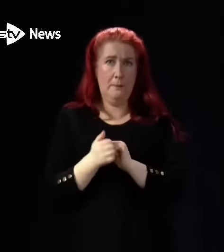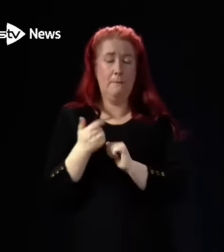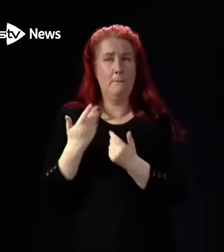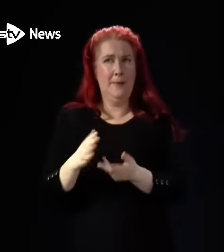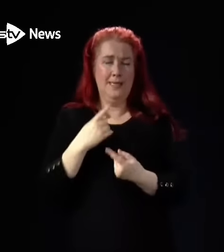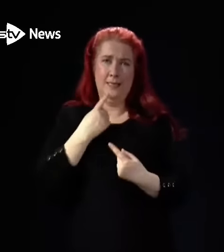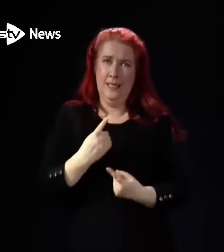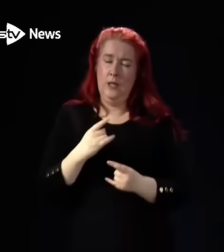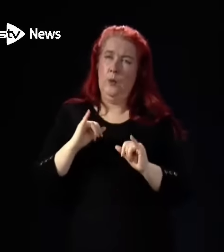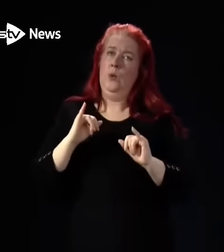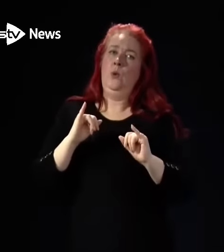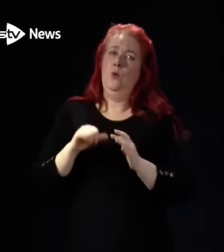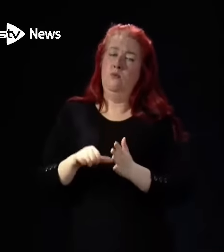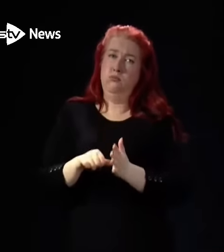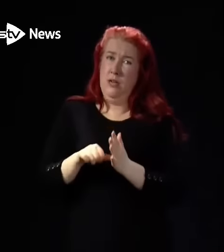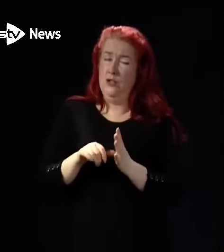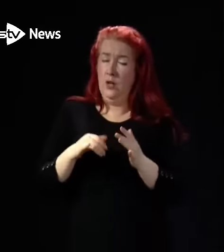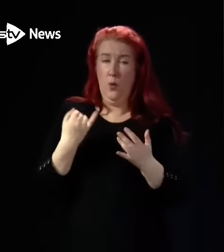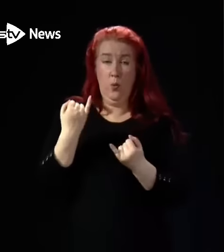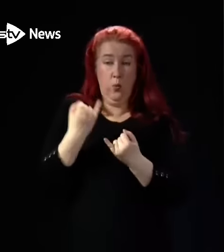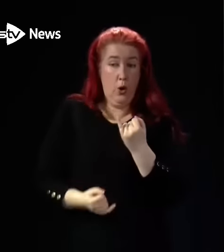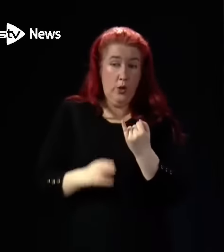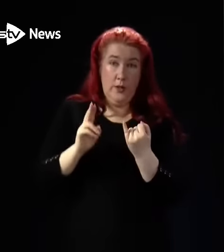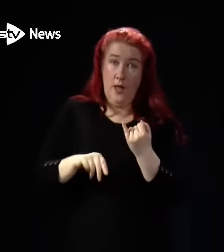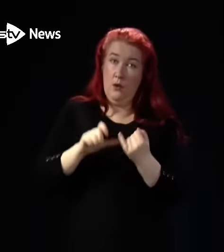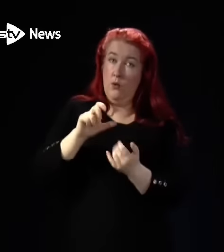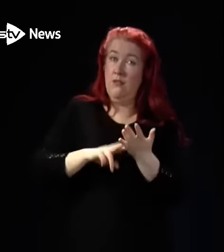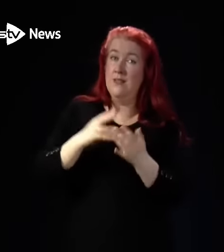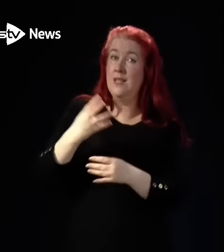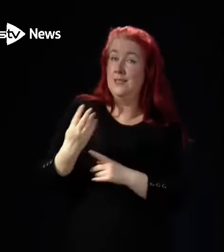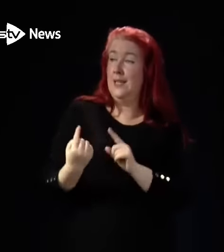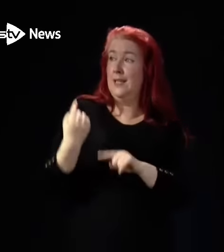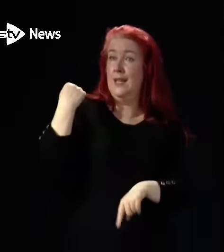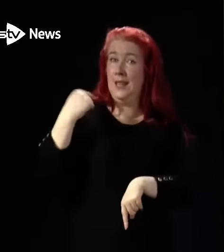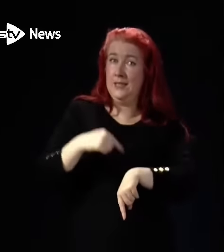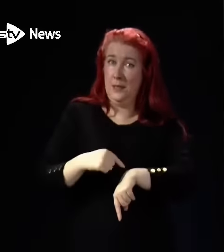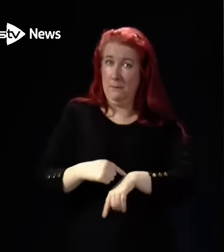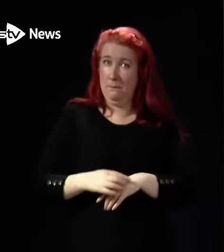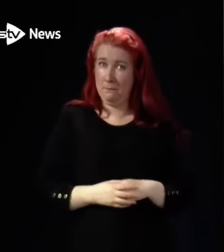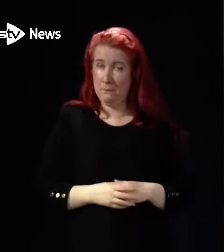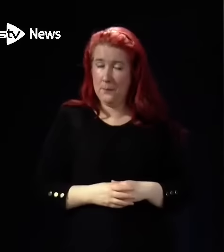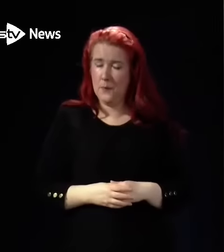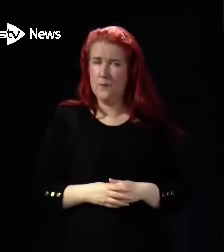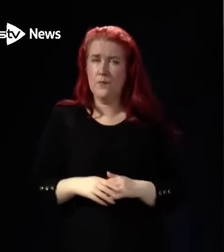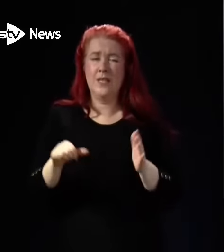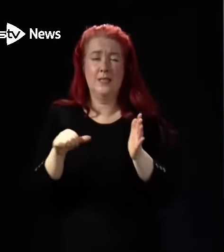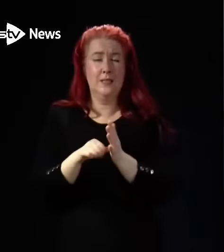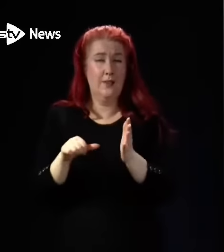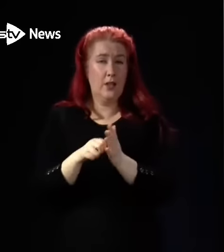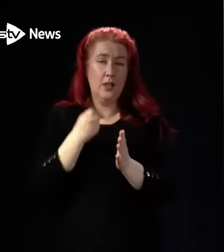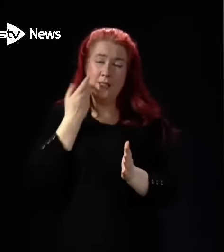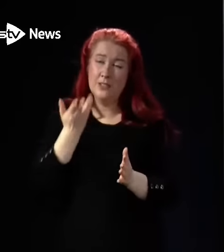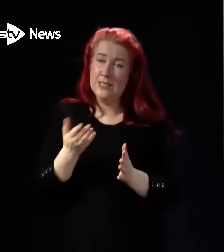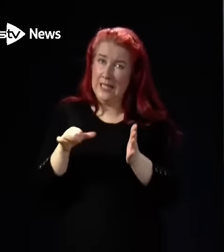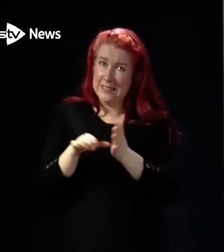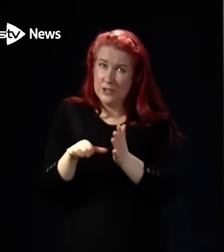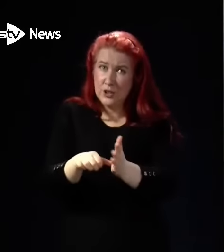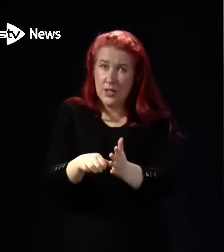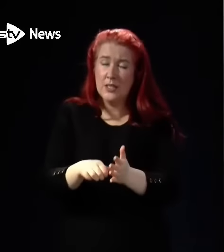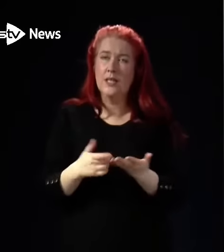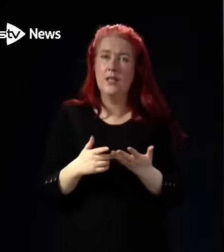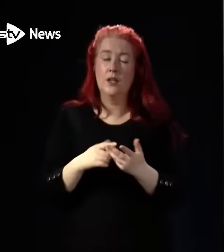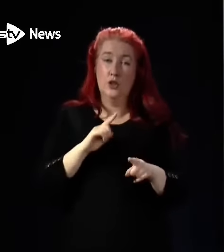pressures greater than during the COVID crisis, difficult day-to-day decisions, accelerating